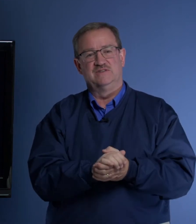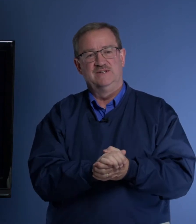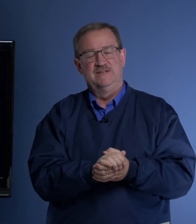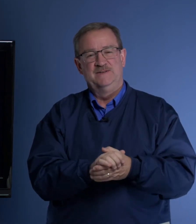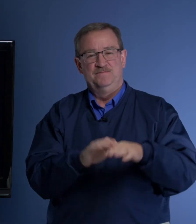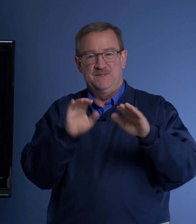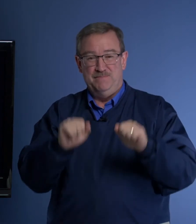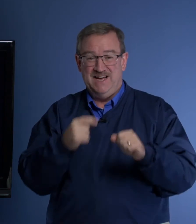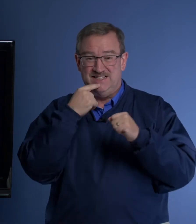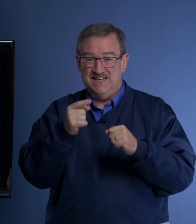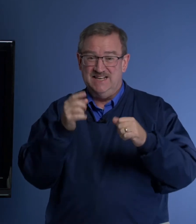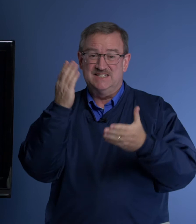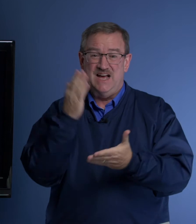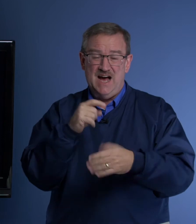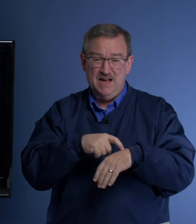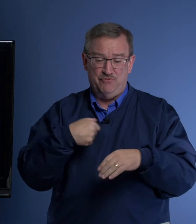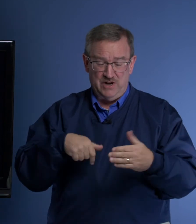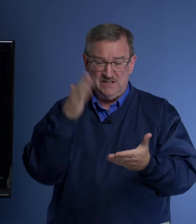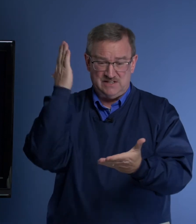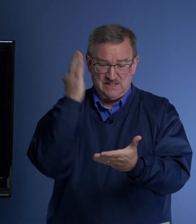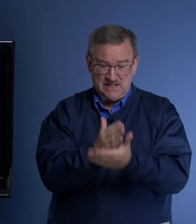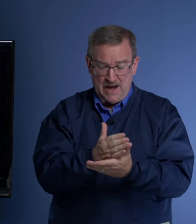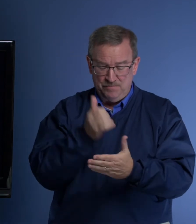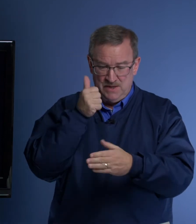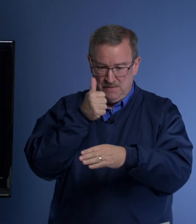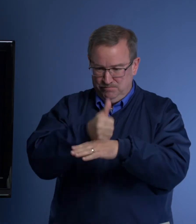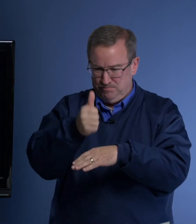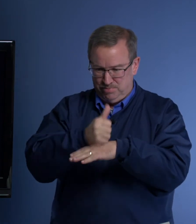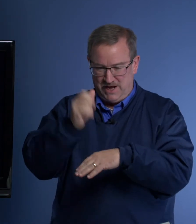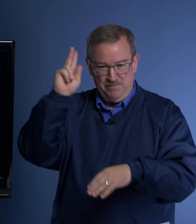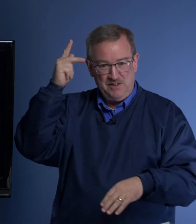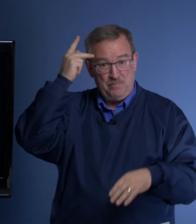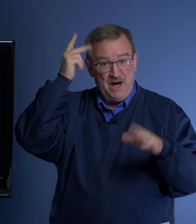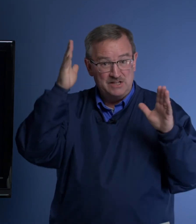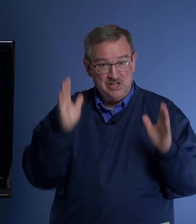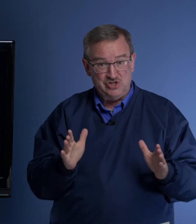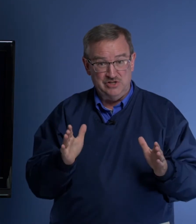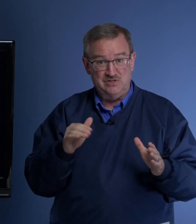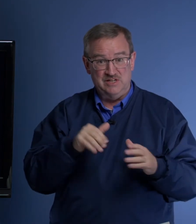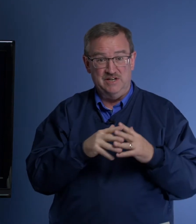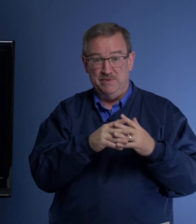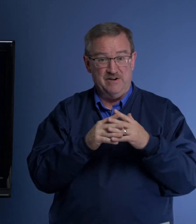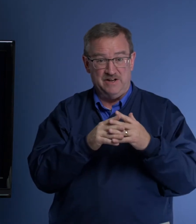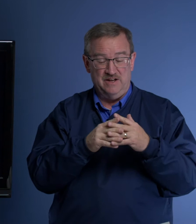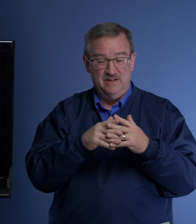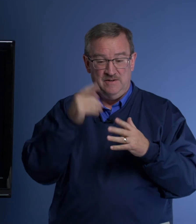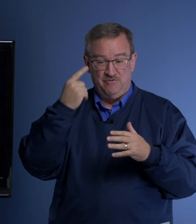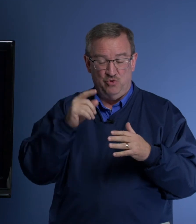May I say it's time for us to stop blaming the politicians in America for